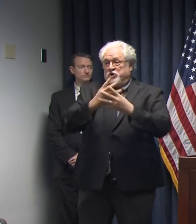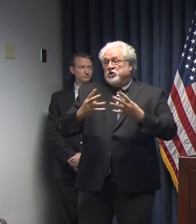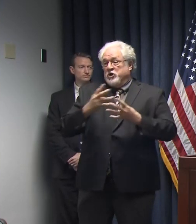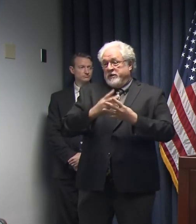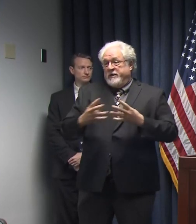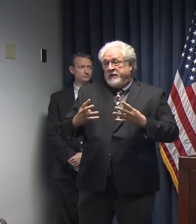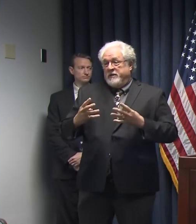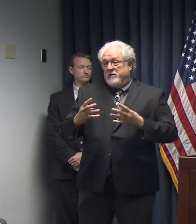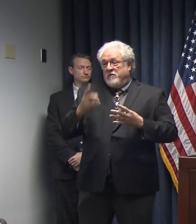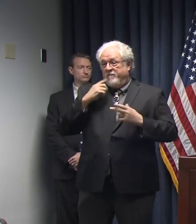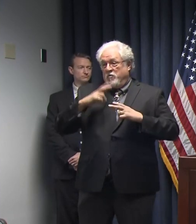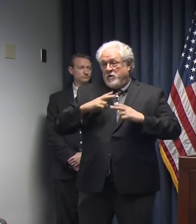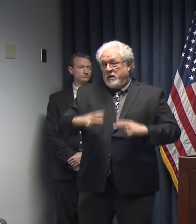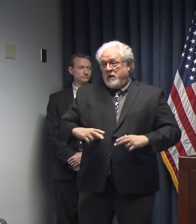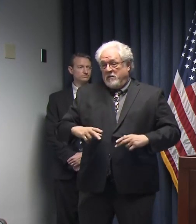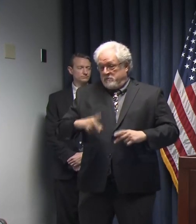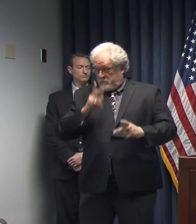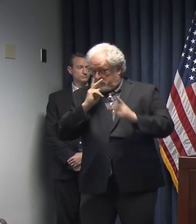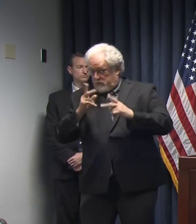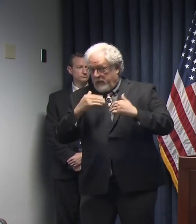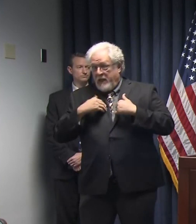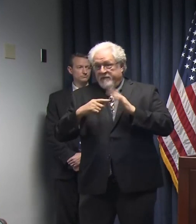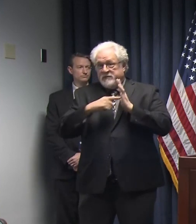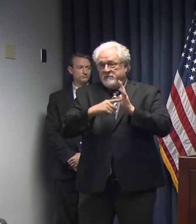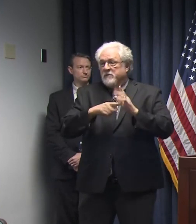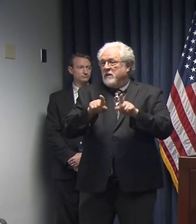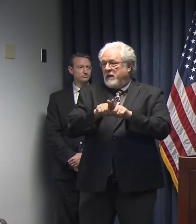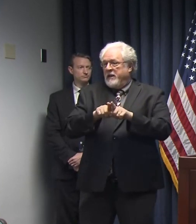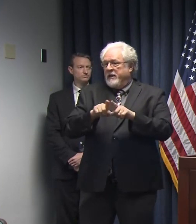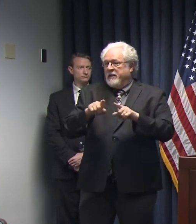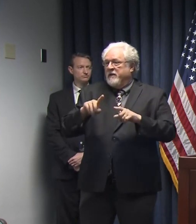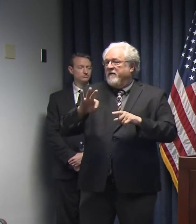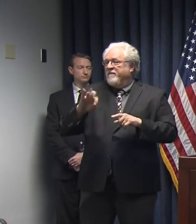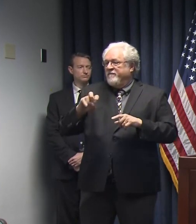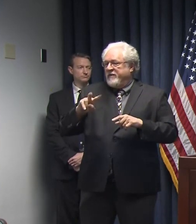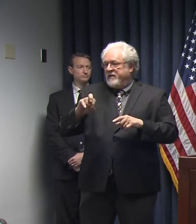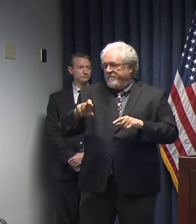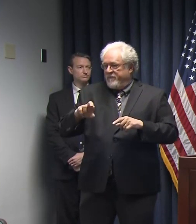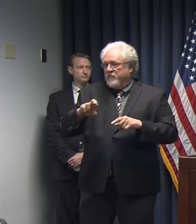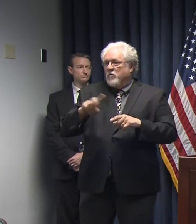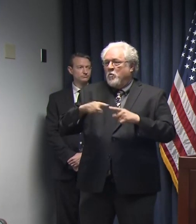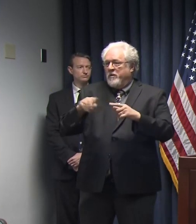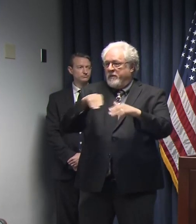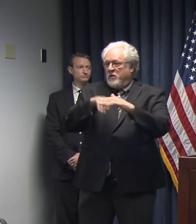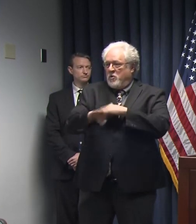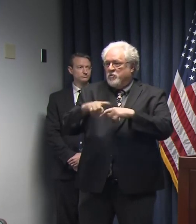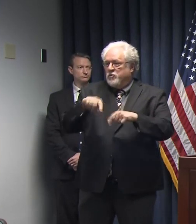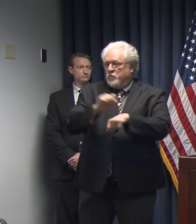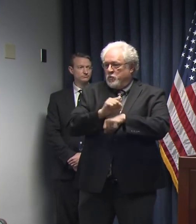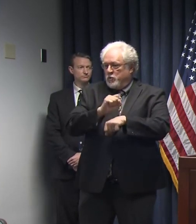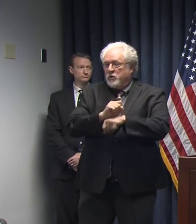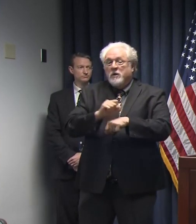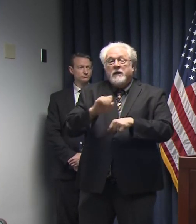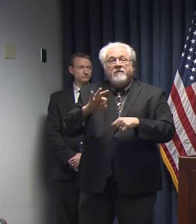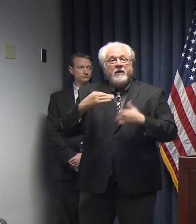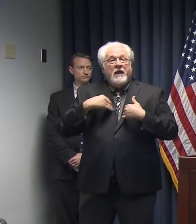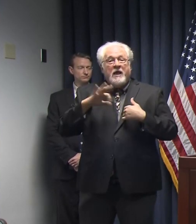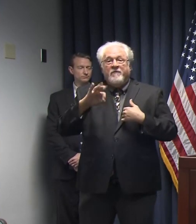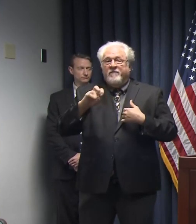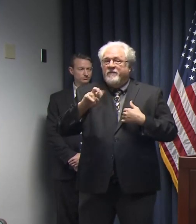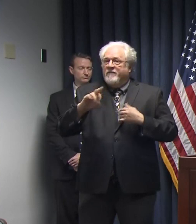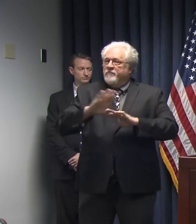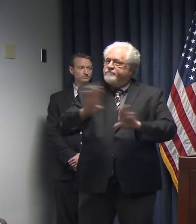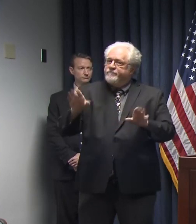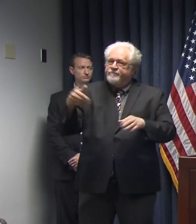for health to see if they have symptoms such as a fever and so forth as they come in to go to work. And if they have a fever, they are not